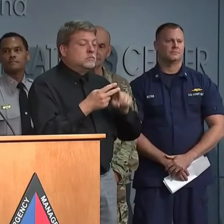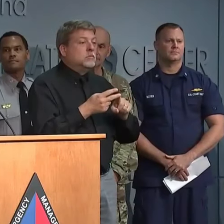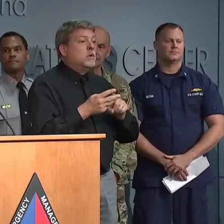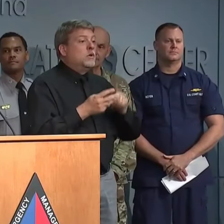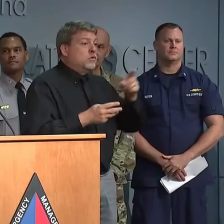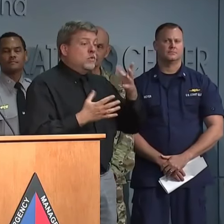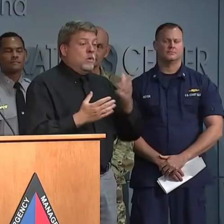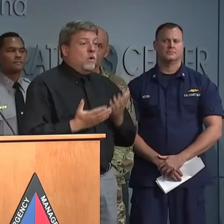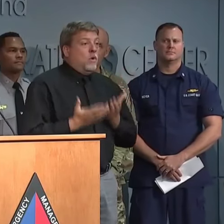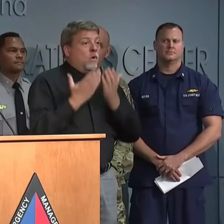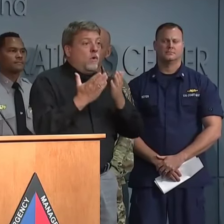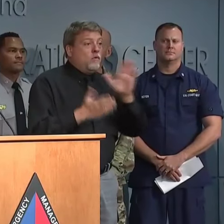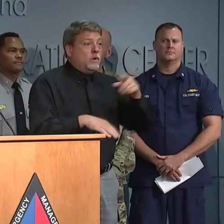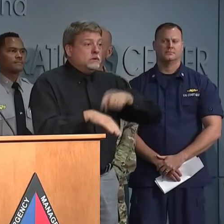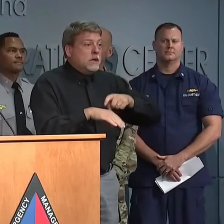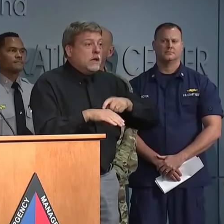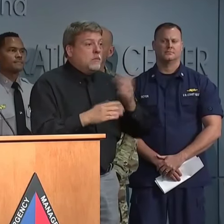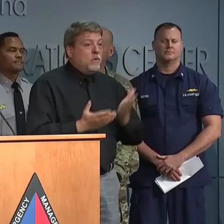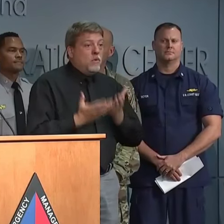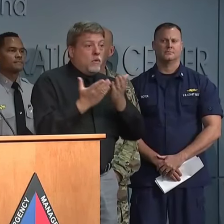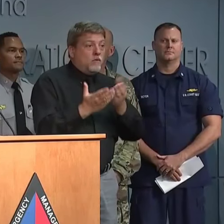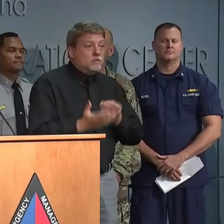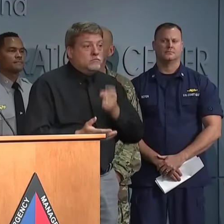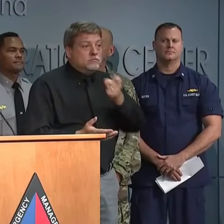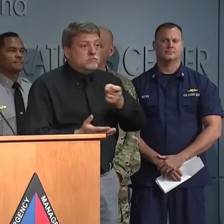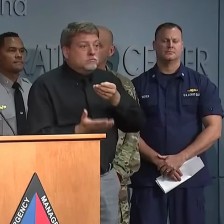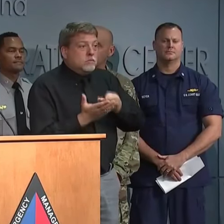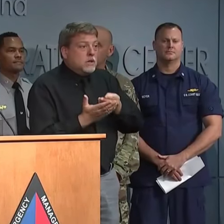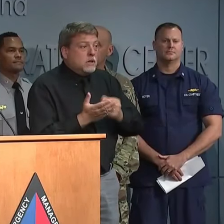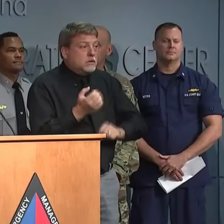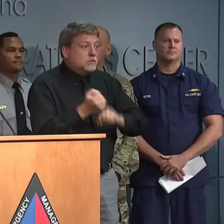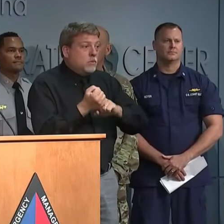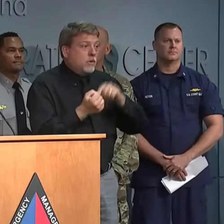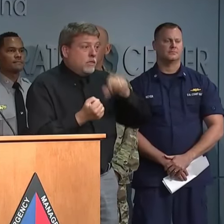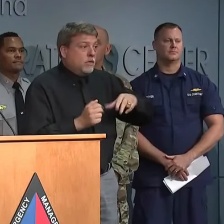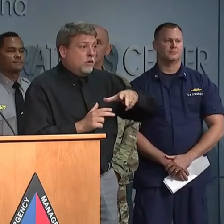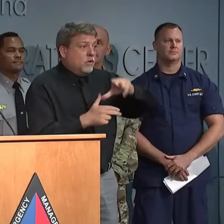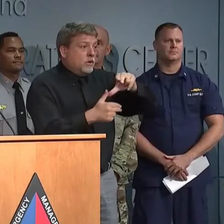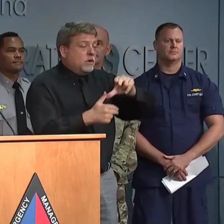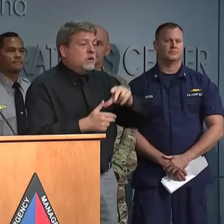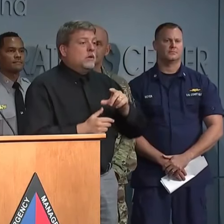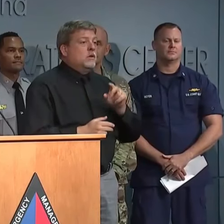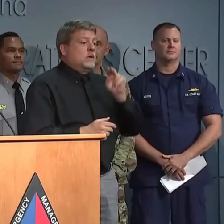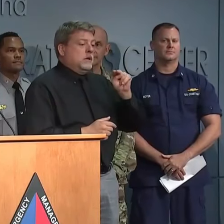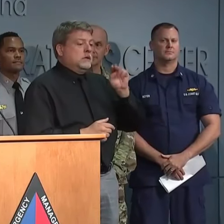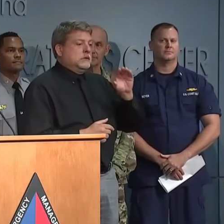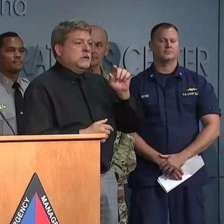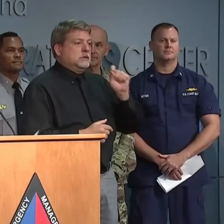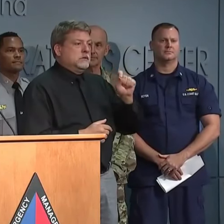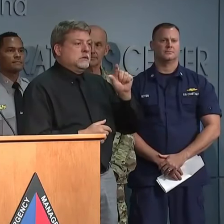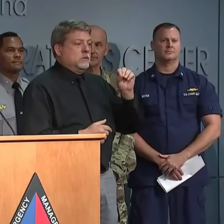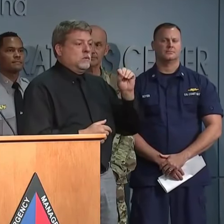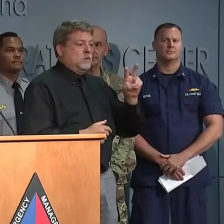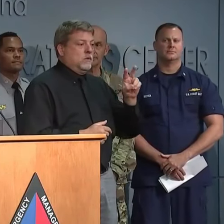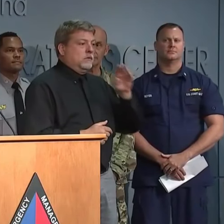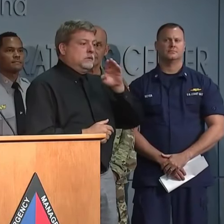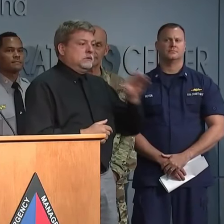want to donate your time or financial assistance, go to NC.gov slash donate.